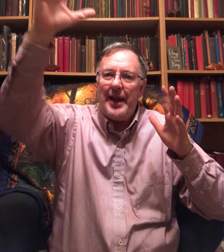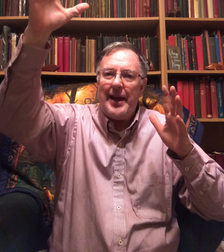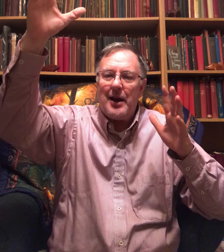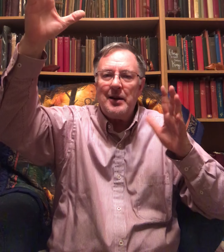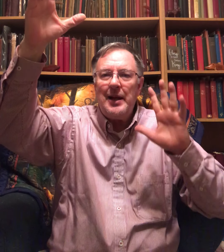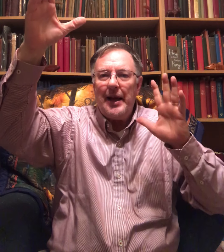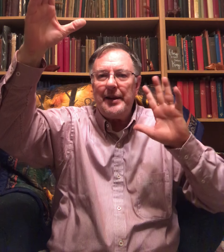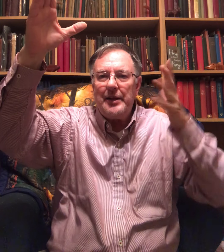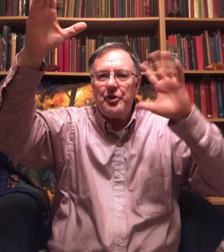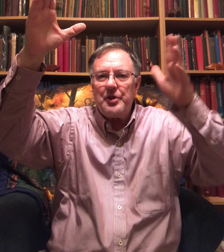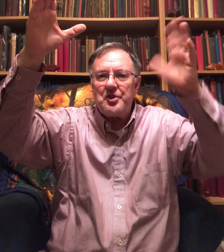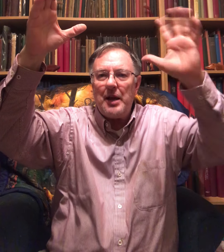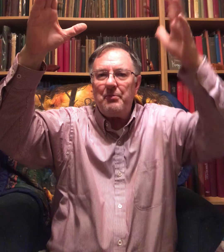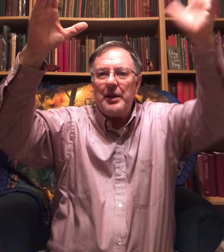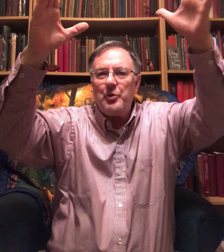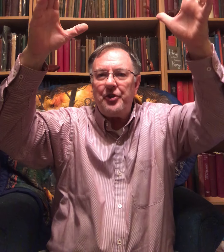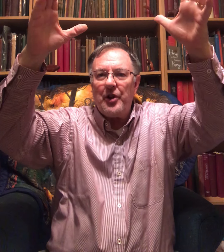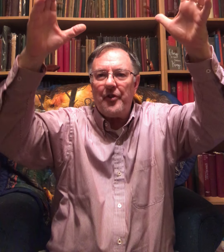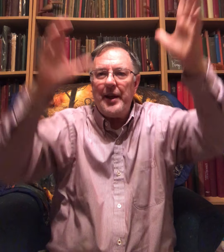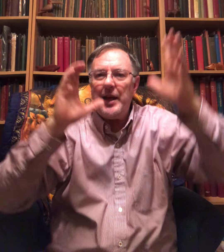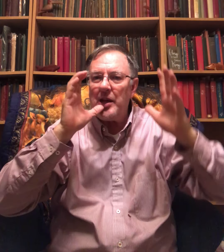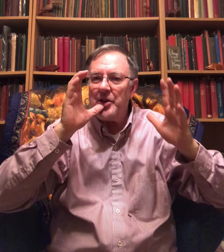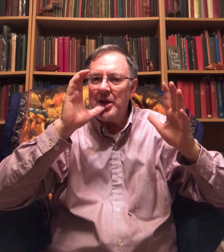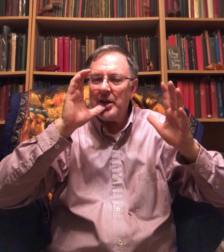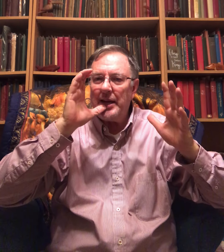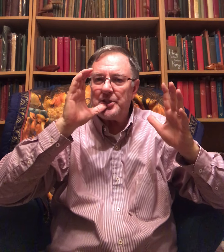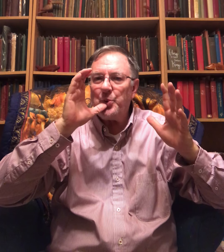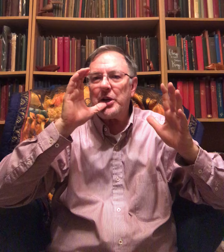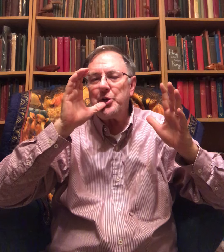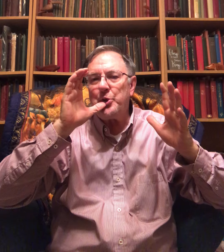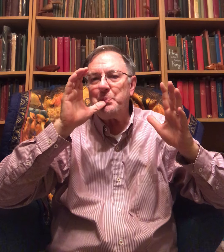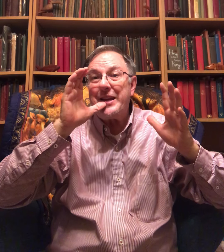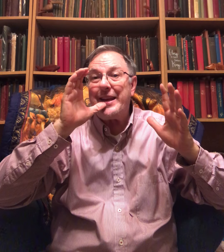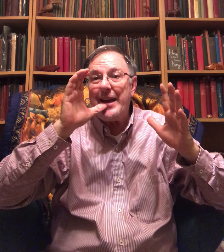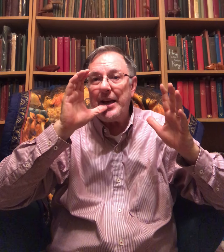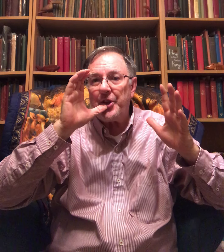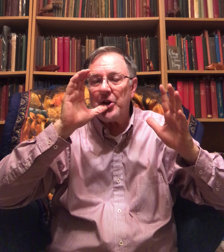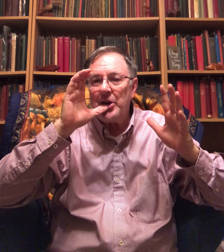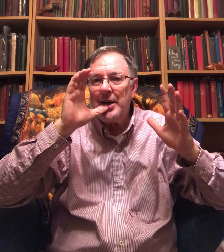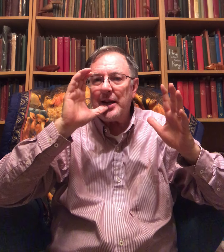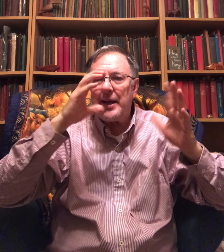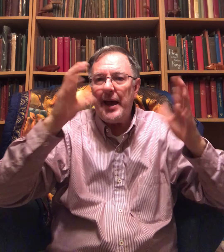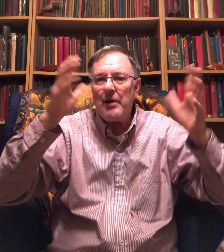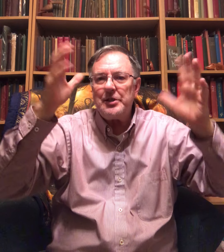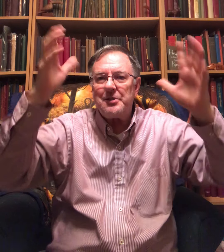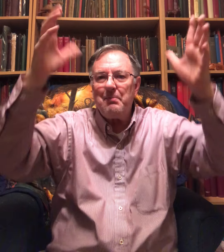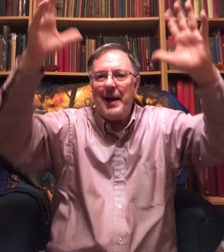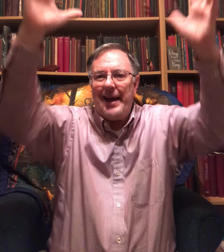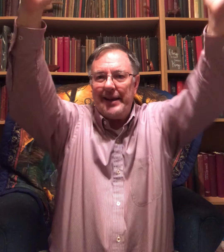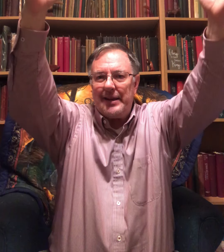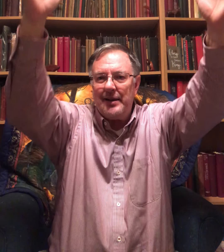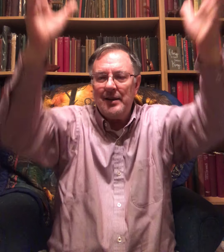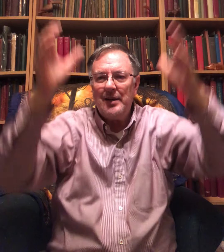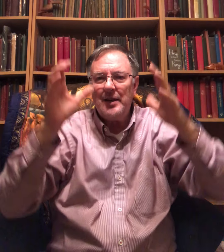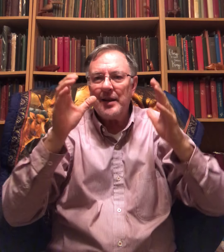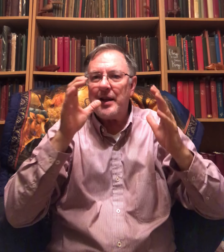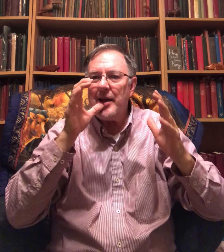air. And then do the same thing with your other hand. Okay? So we're going to do them together. Charismatic. Okay?